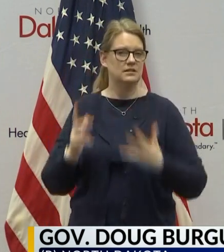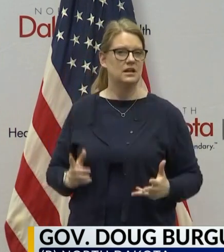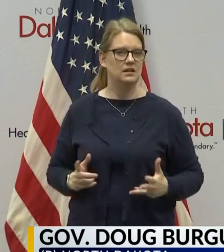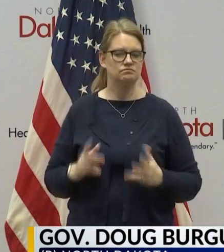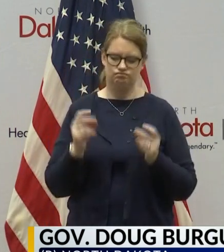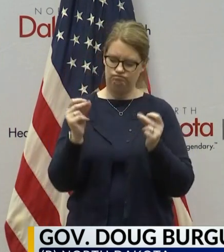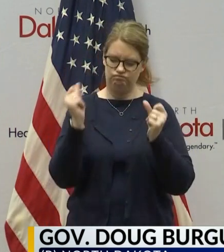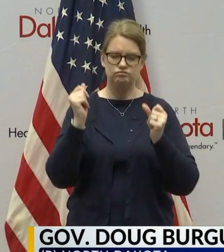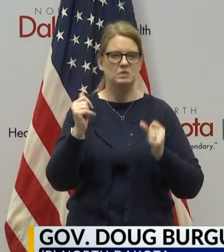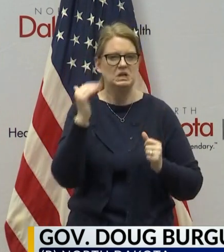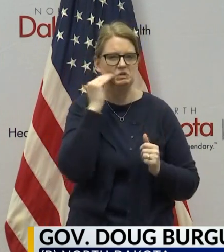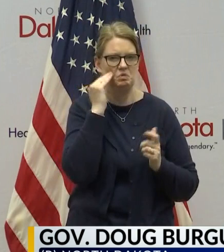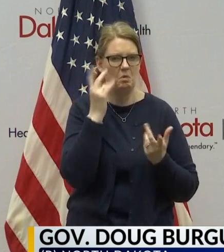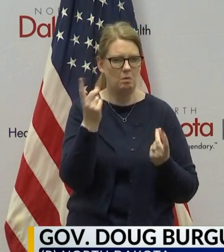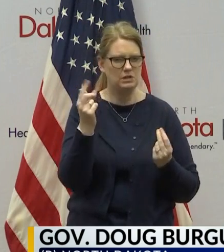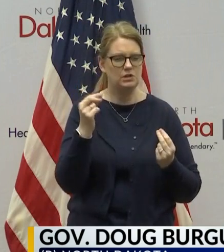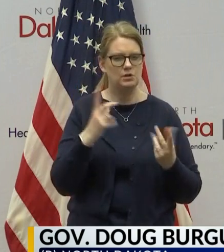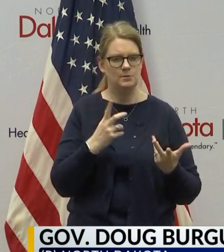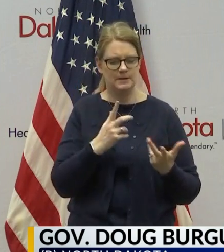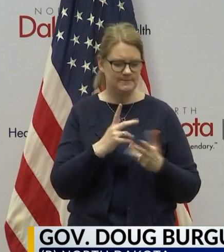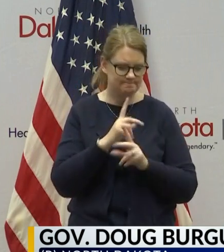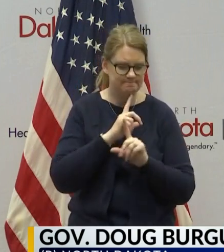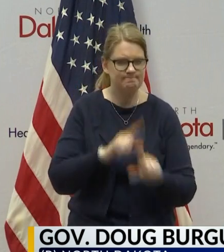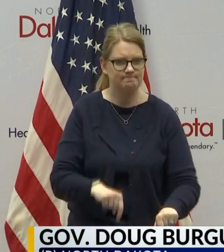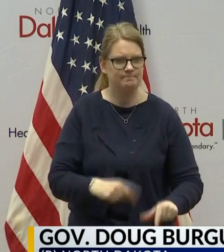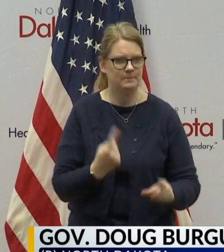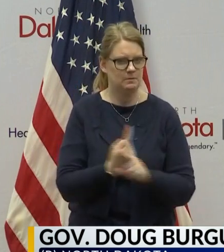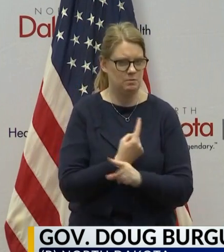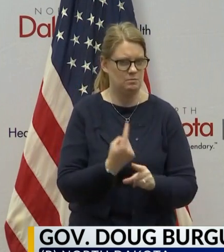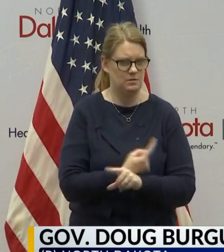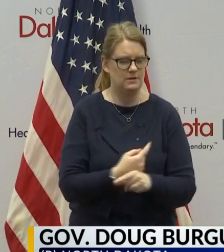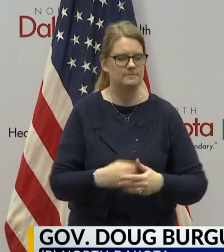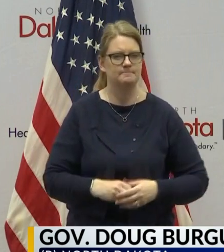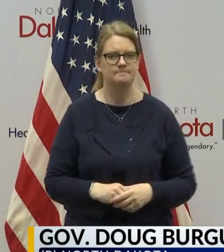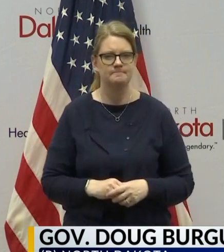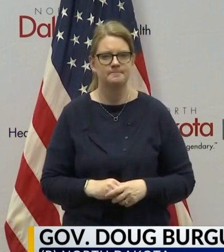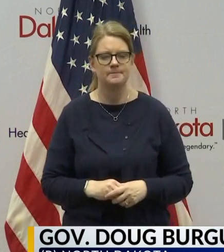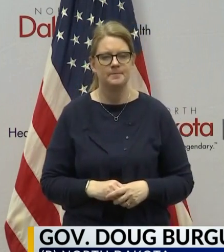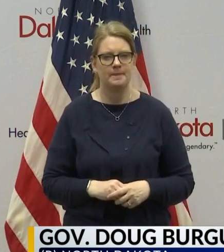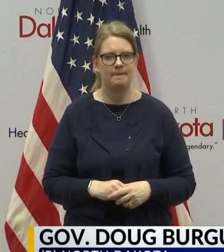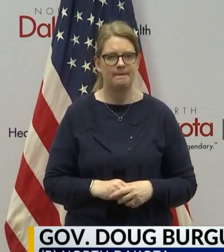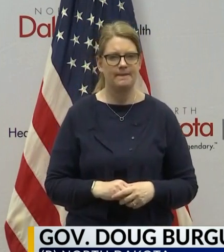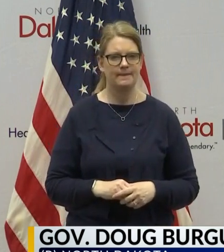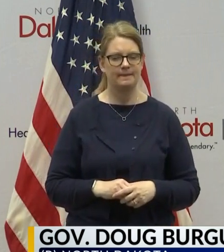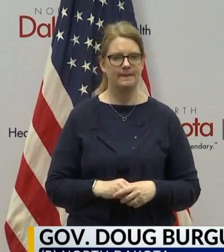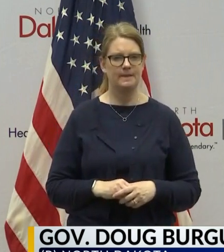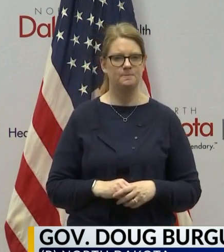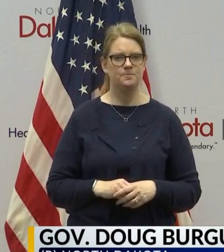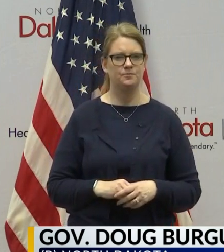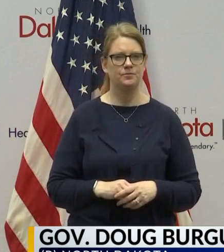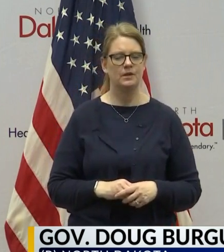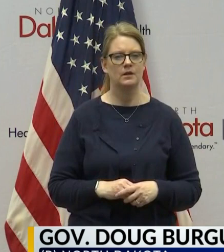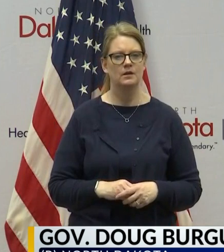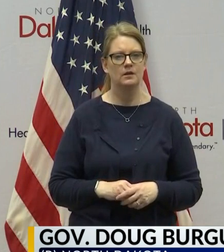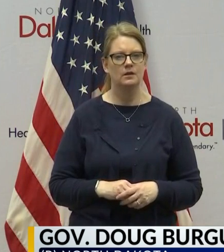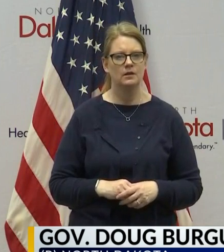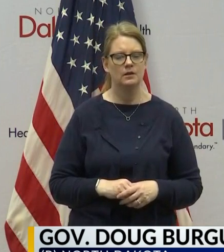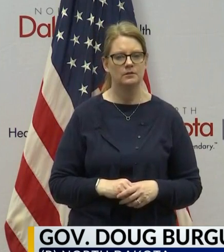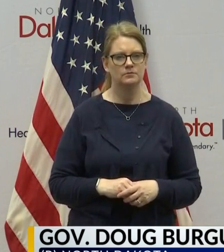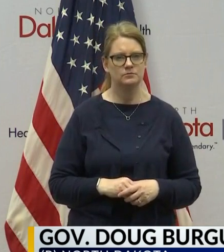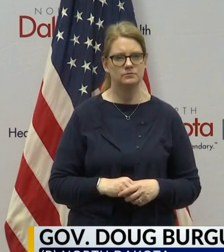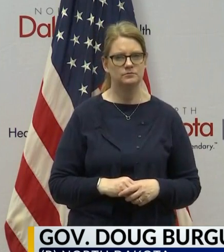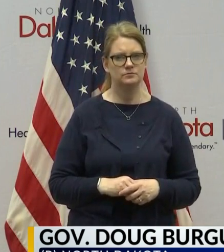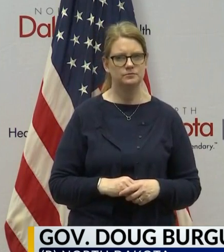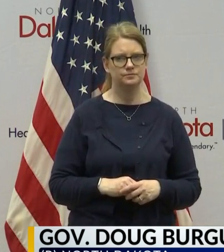health care response. When we, to do that and to make